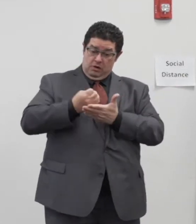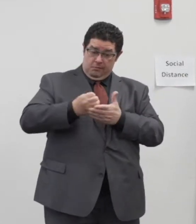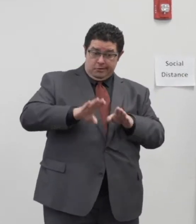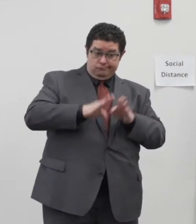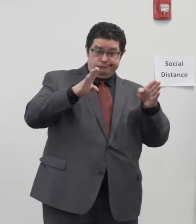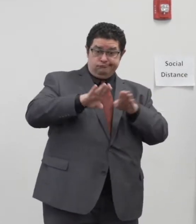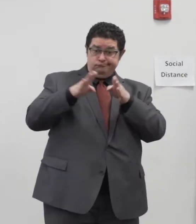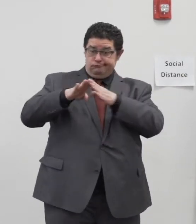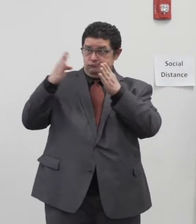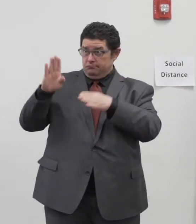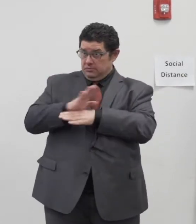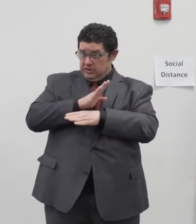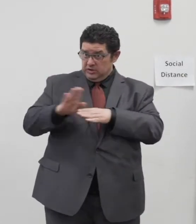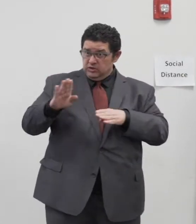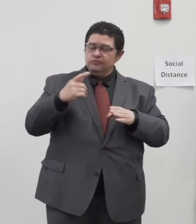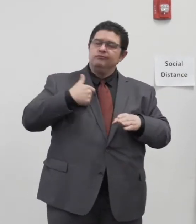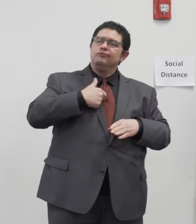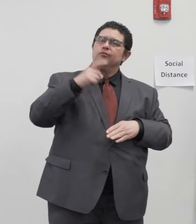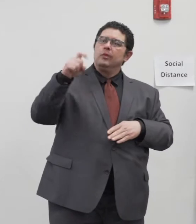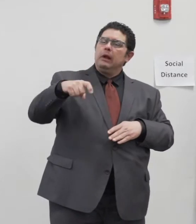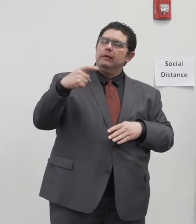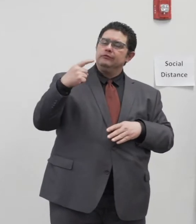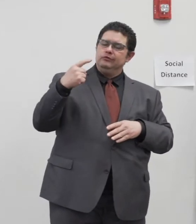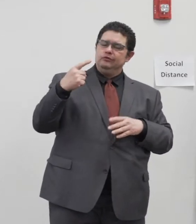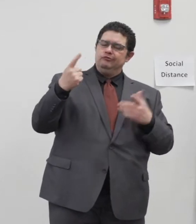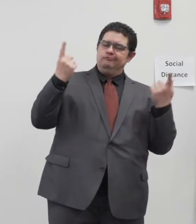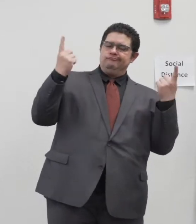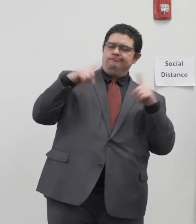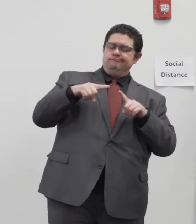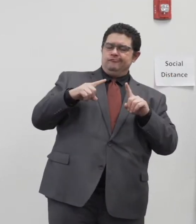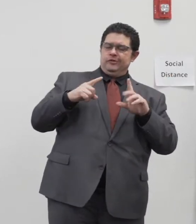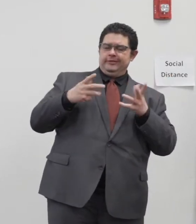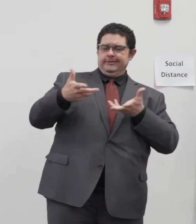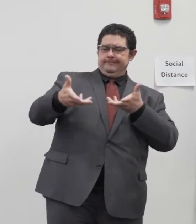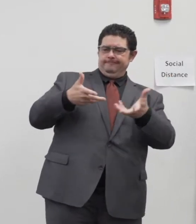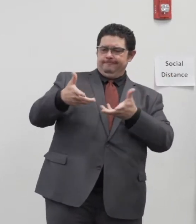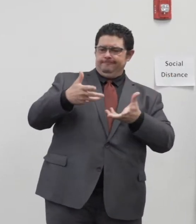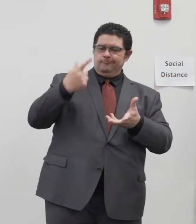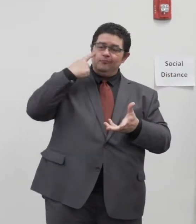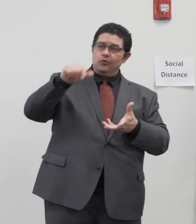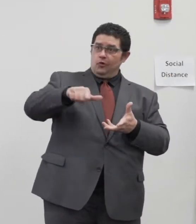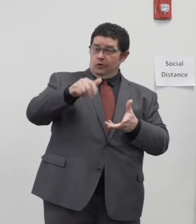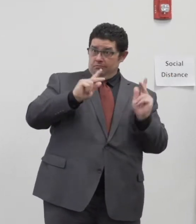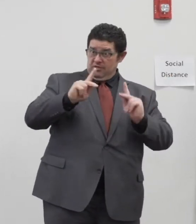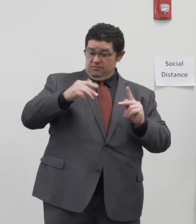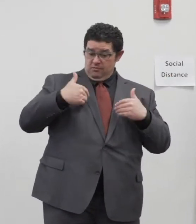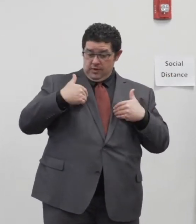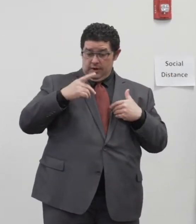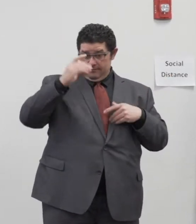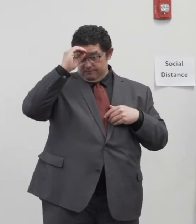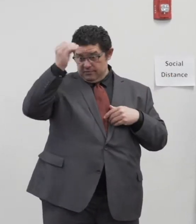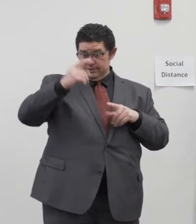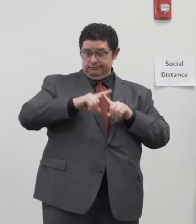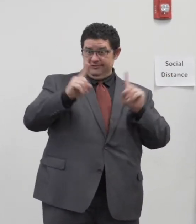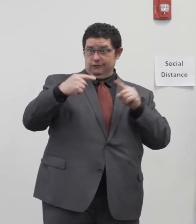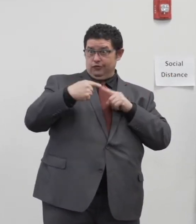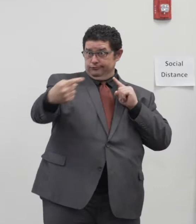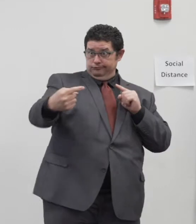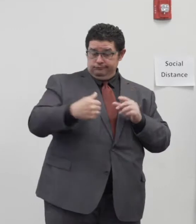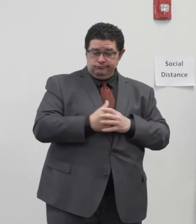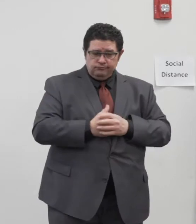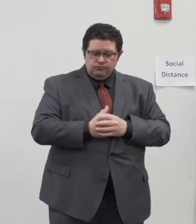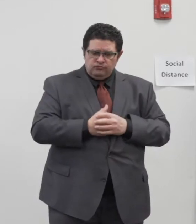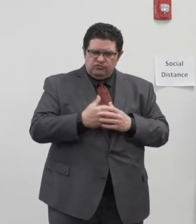those who have a different opinion. This is a novel coronavirus, that means we haven't seen it before. Doctors